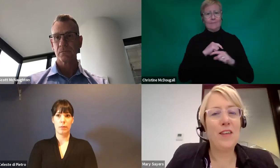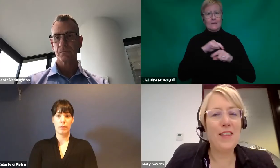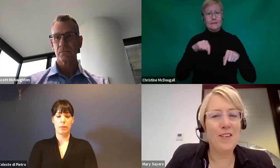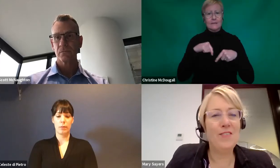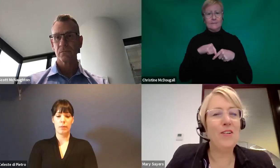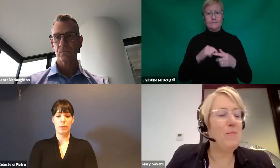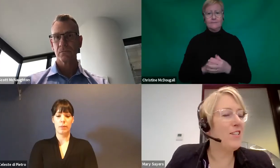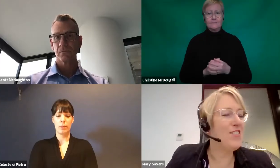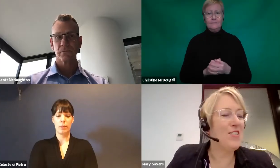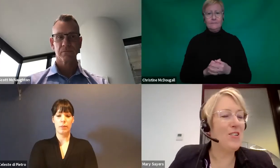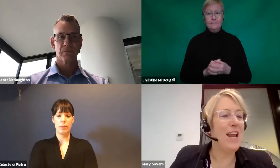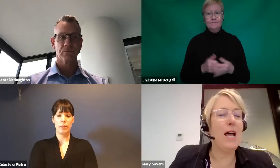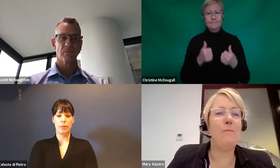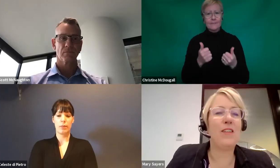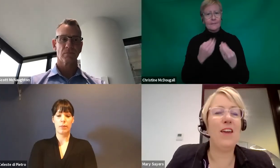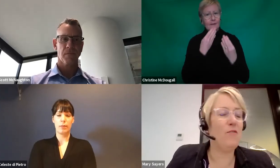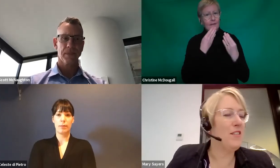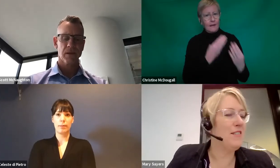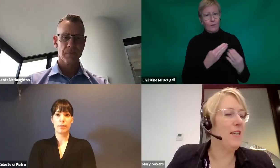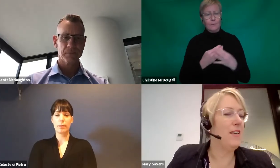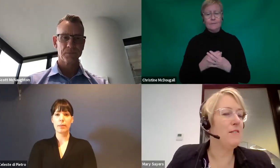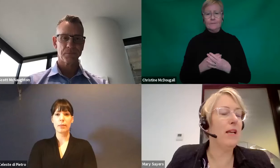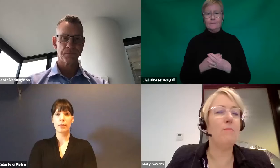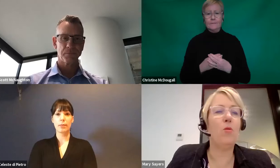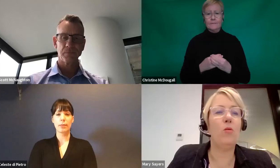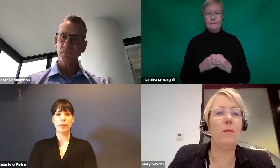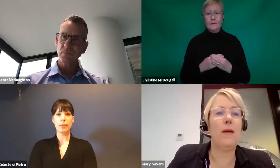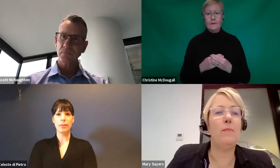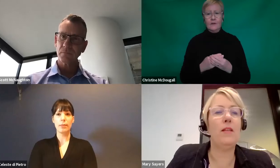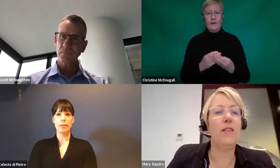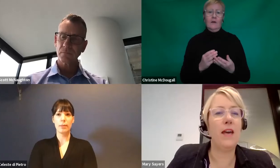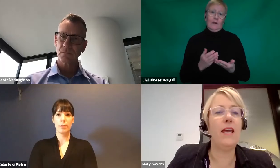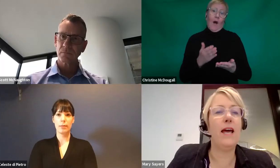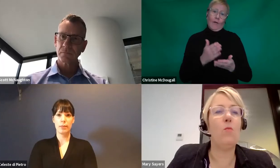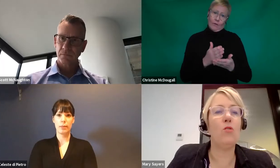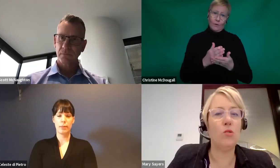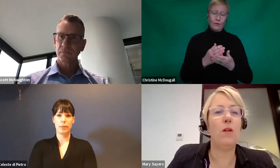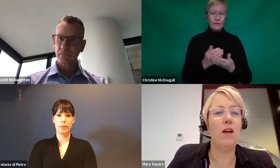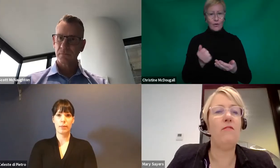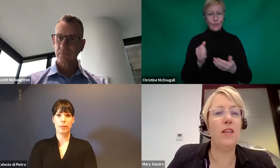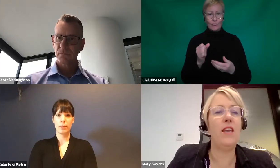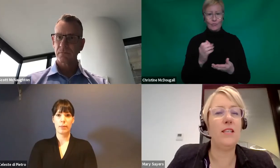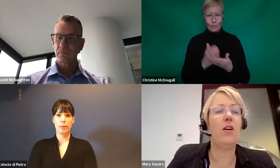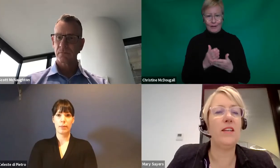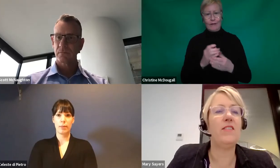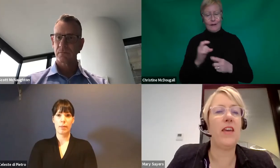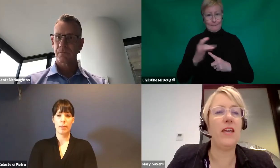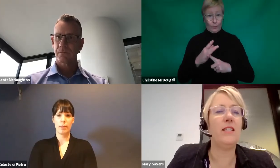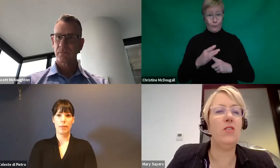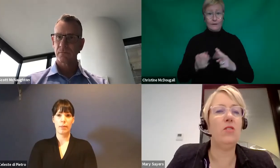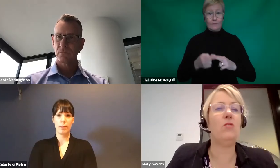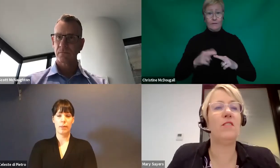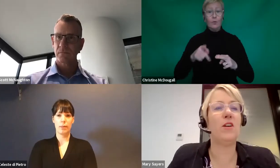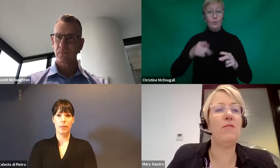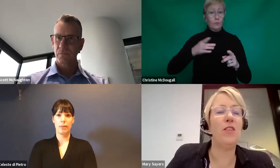Perfect. Thank you very much, Scott. And obviously, it's really important that people, if they want to apply for the NDIS, that they